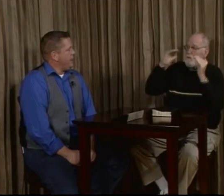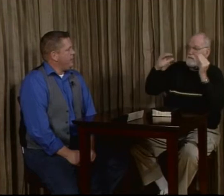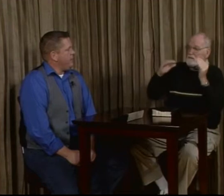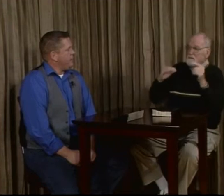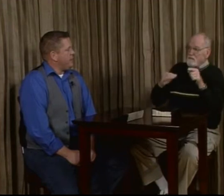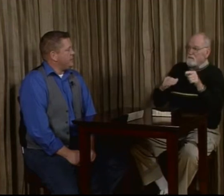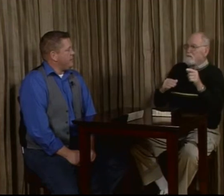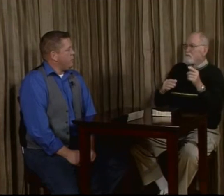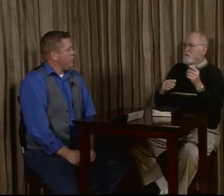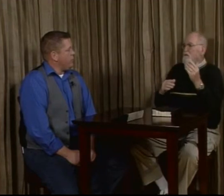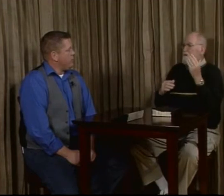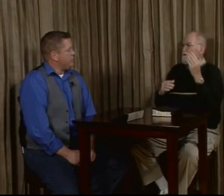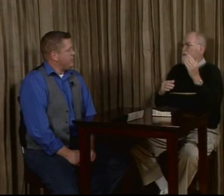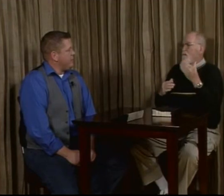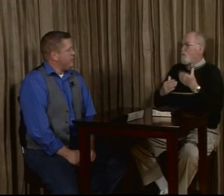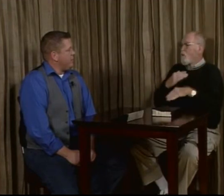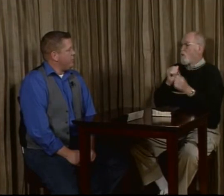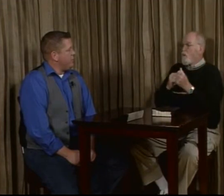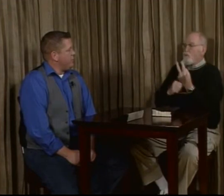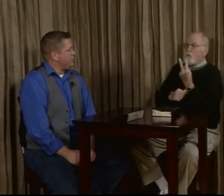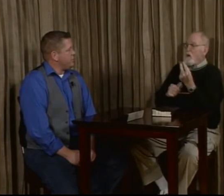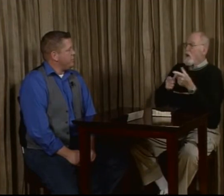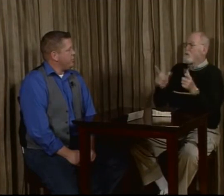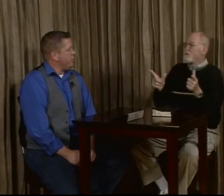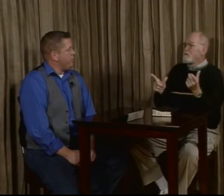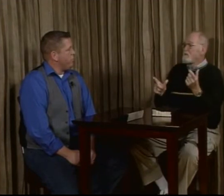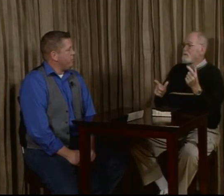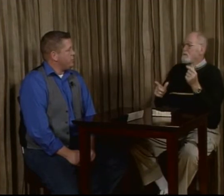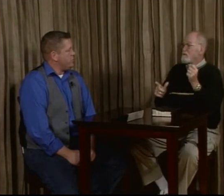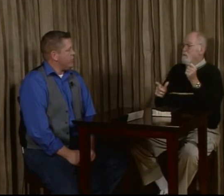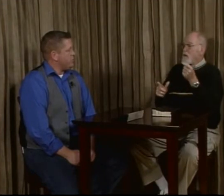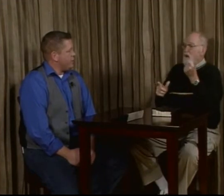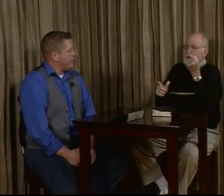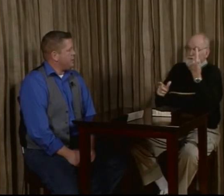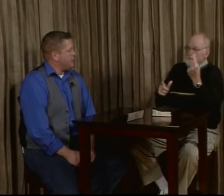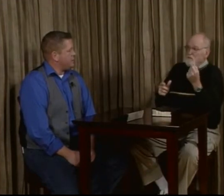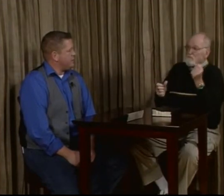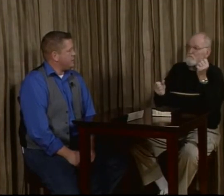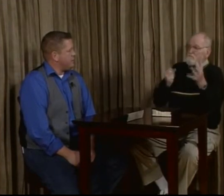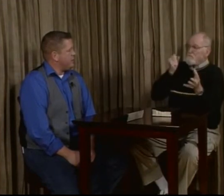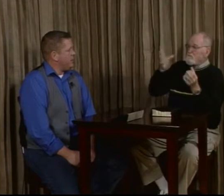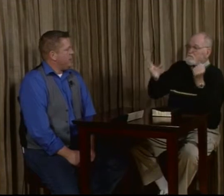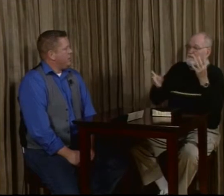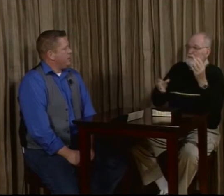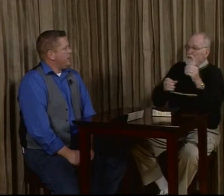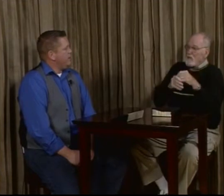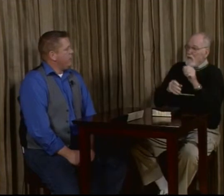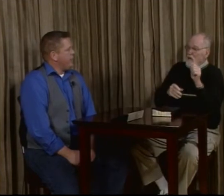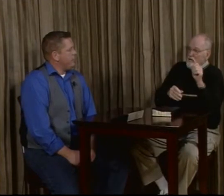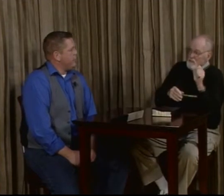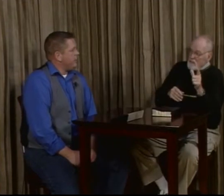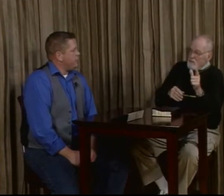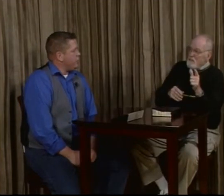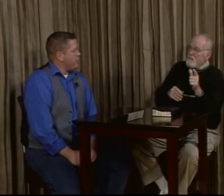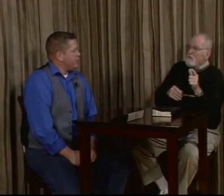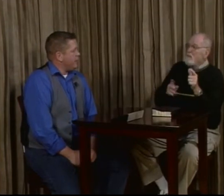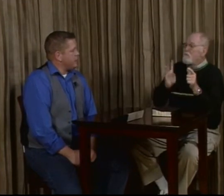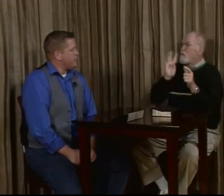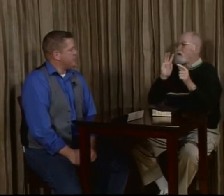And because they both are able to sign, and they both are preachers, they both were born in those two languages we already discussed in this segment. They're able to communicate the gospel in